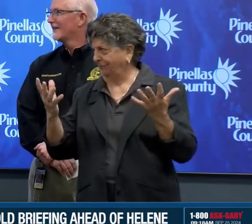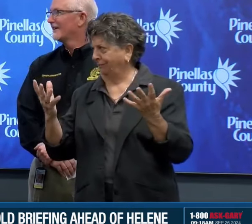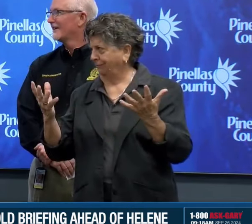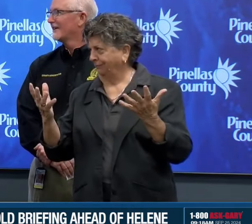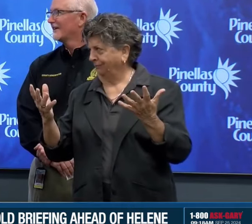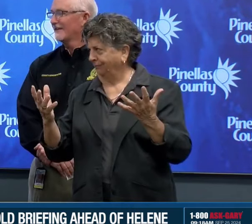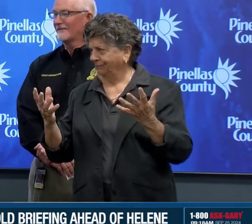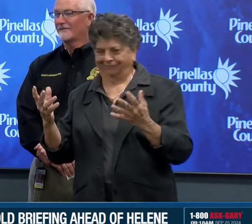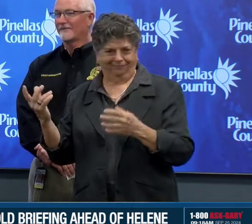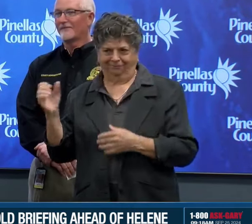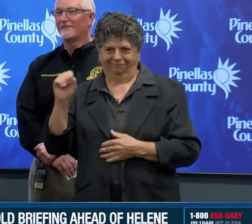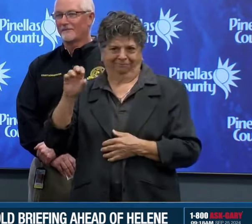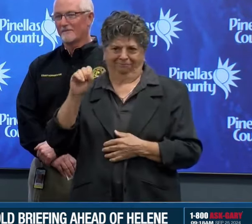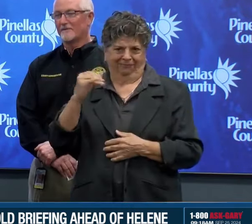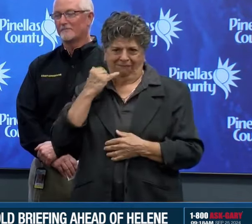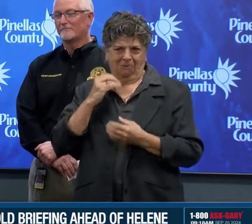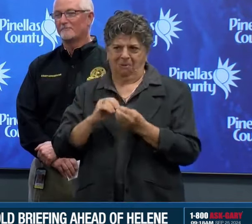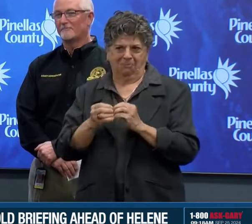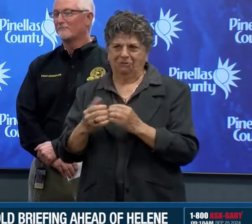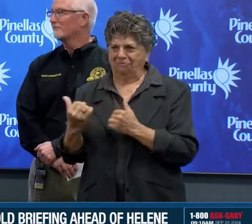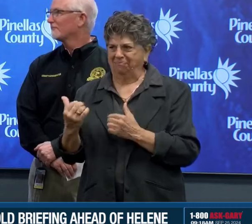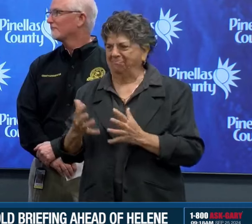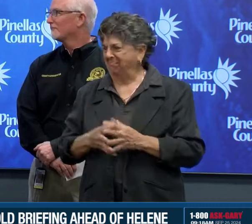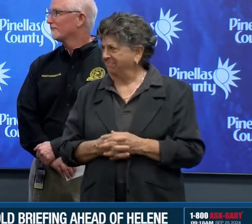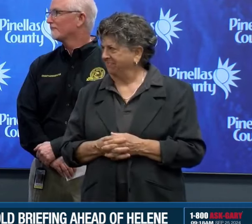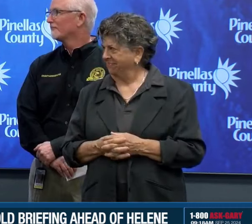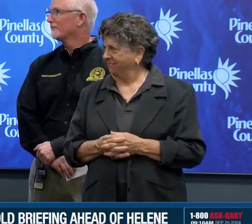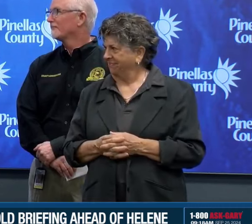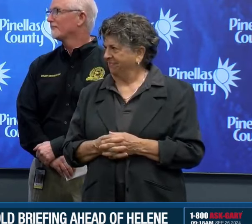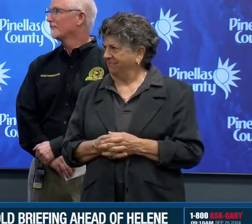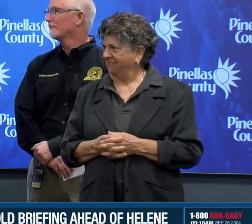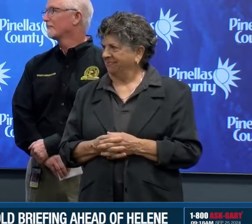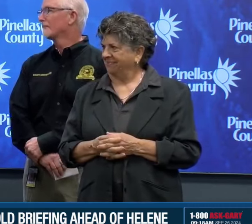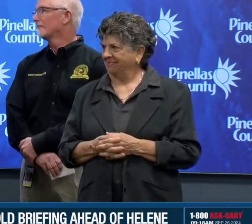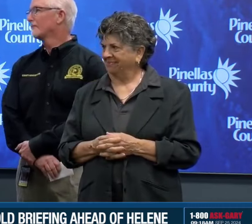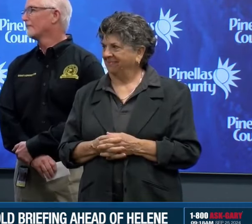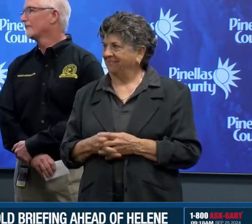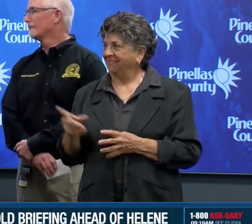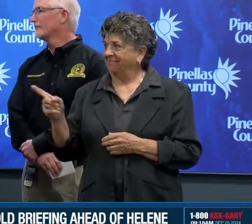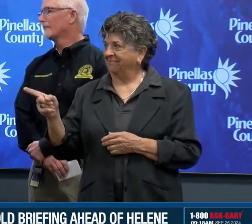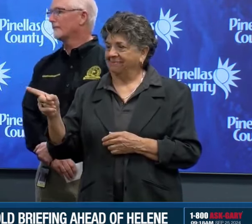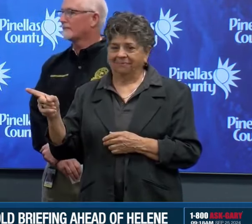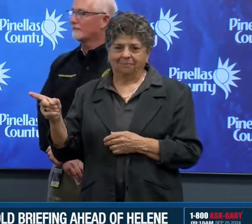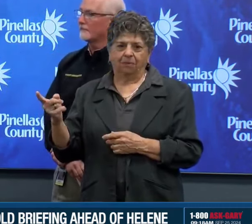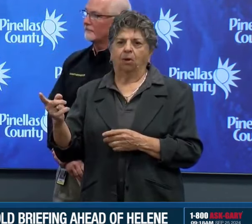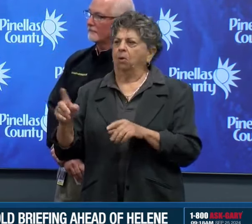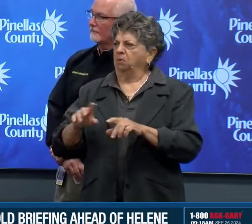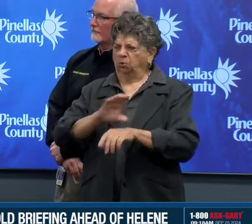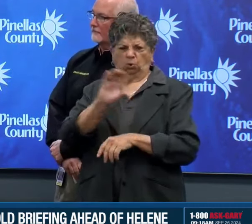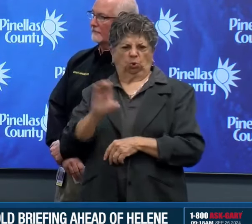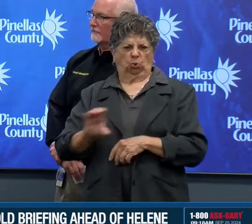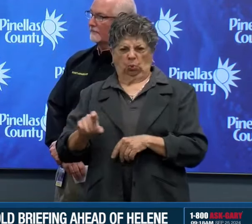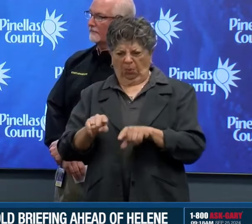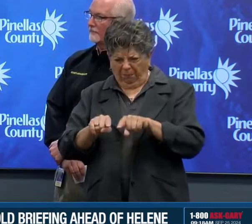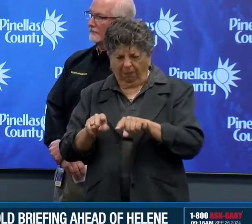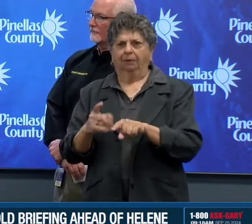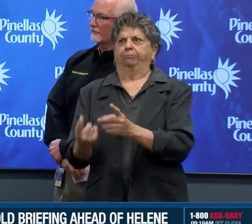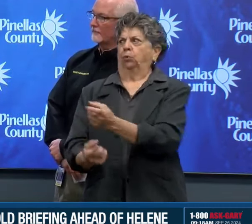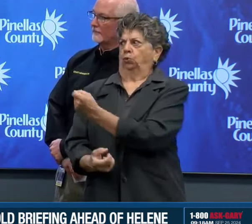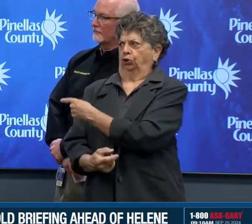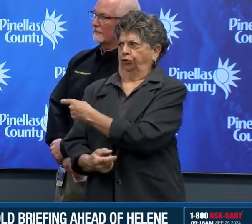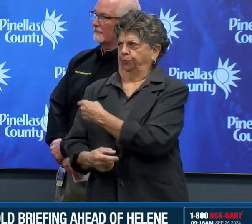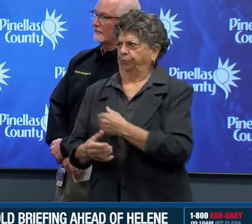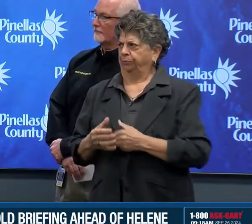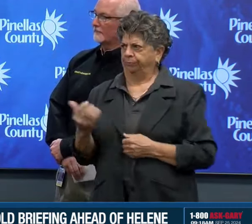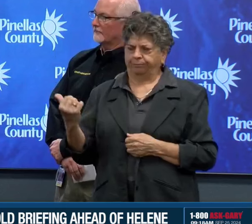464-4333. And I believe we have a question on Zoom. Yes, we have one question online from Jack Evans